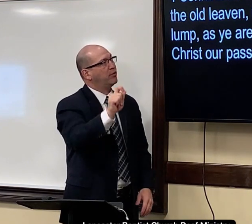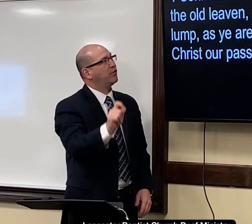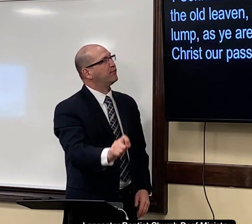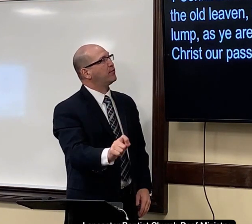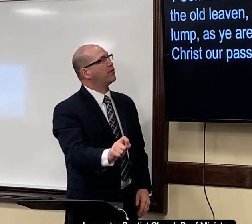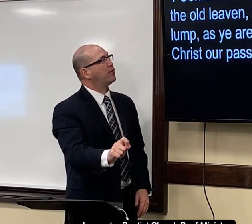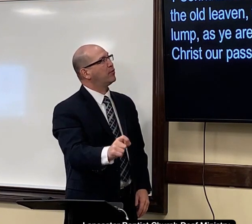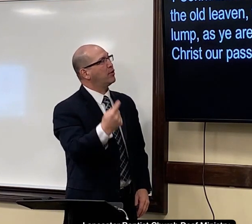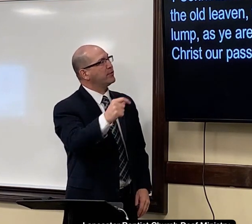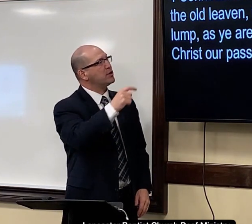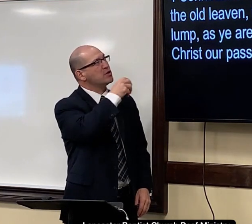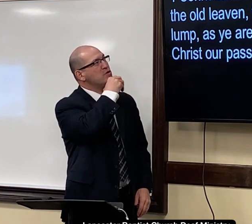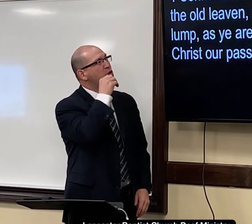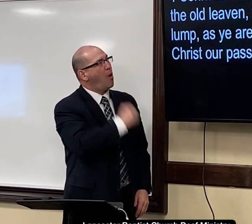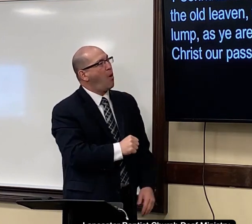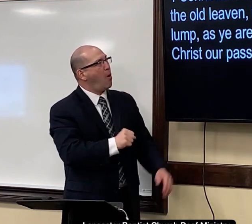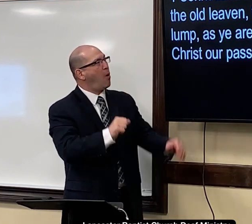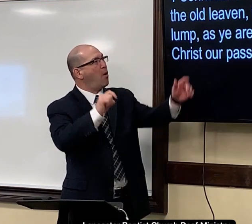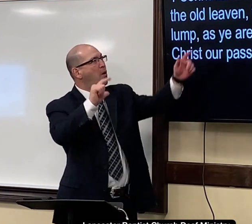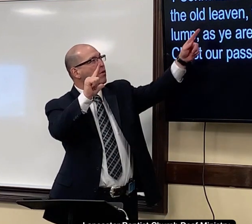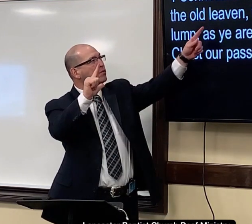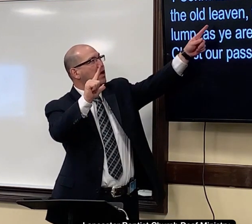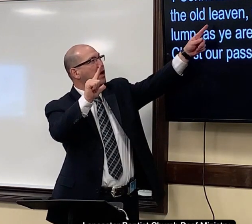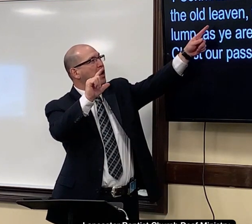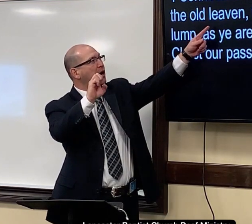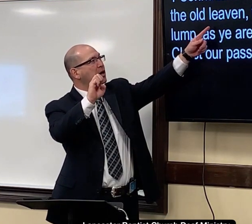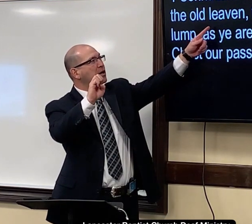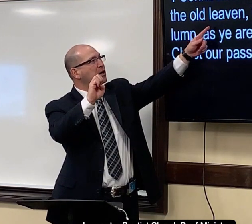out therefore the old leaven